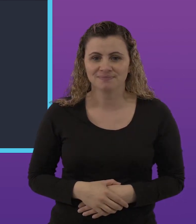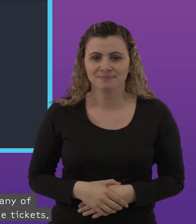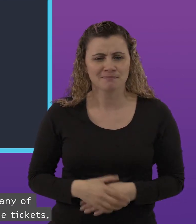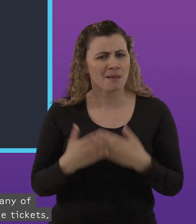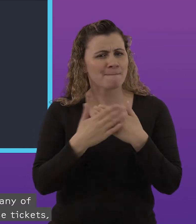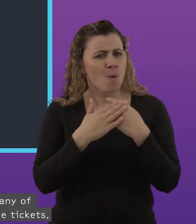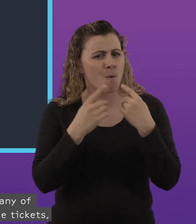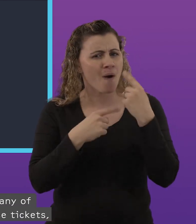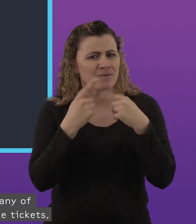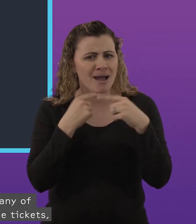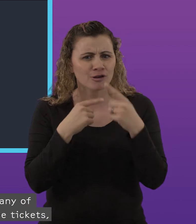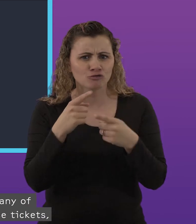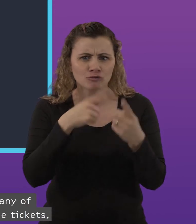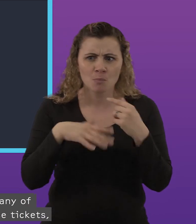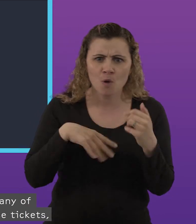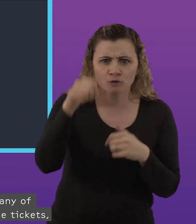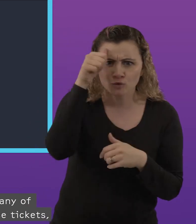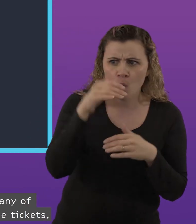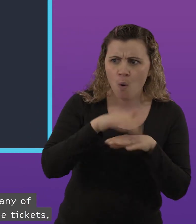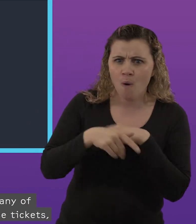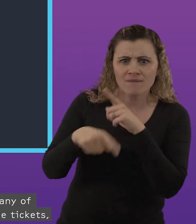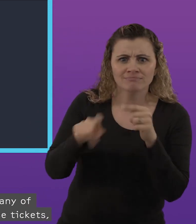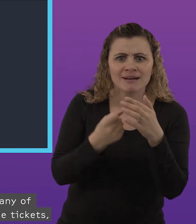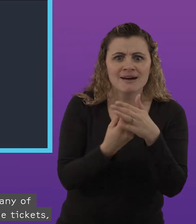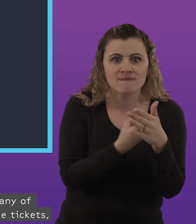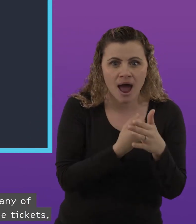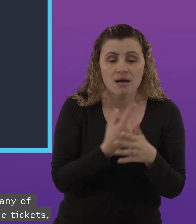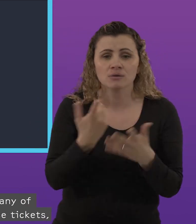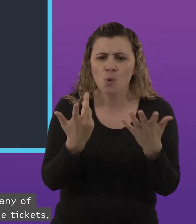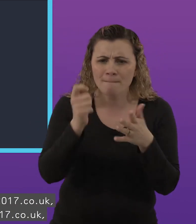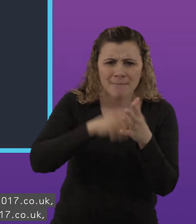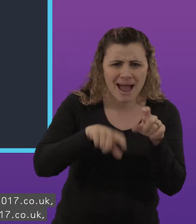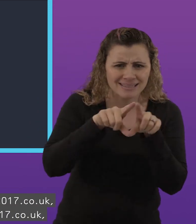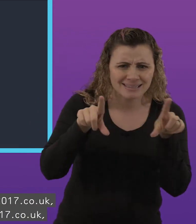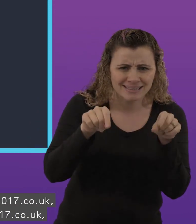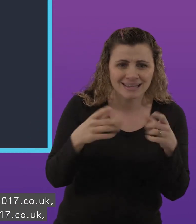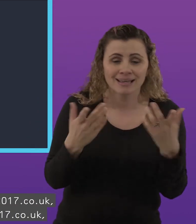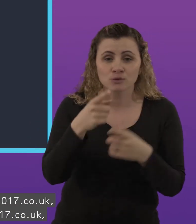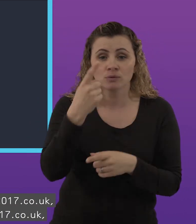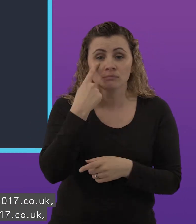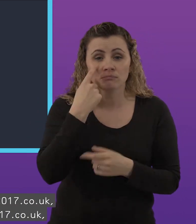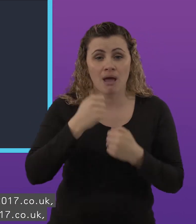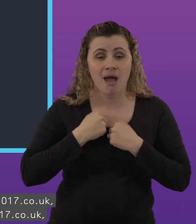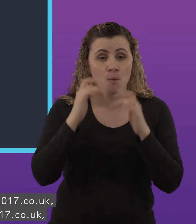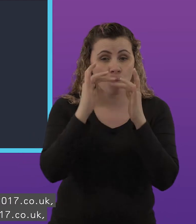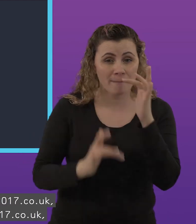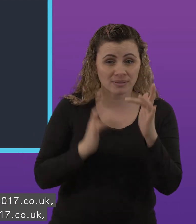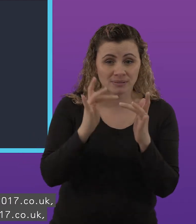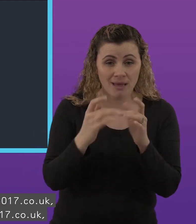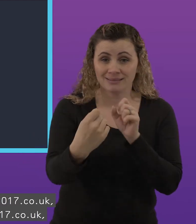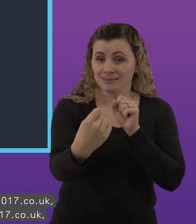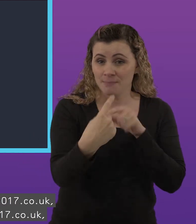For more information on any of these events, or to purchase tickets, head to our website at Hull2017